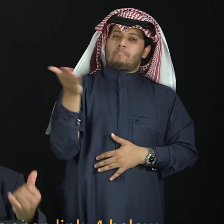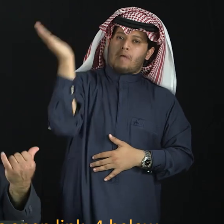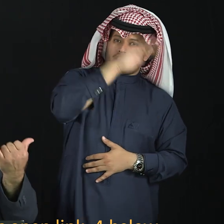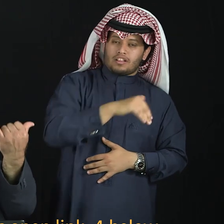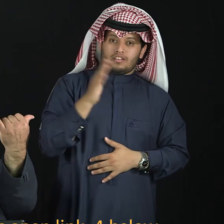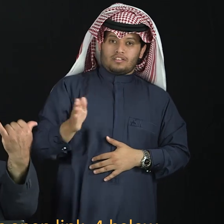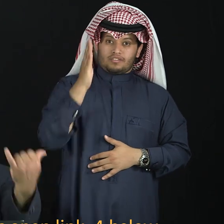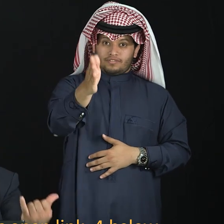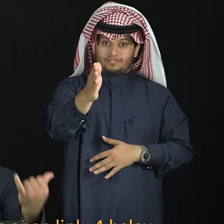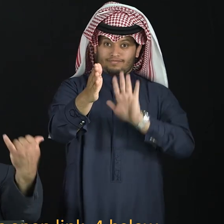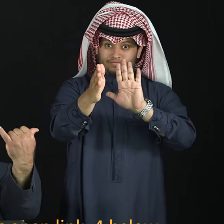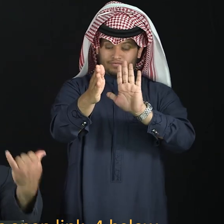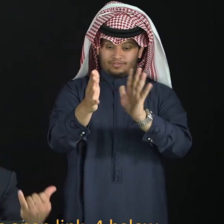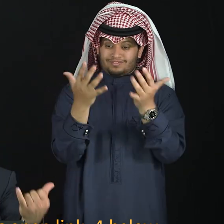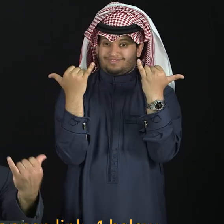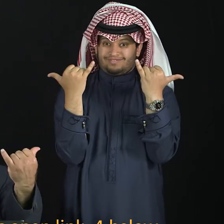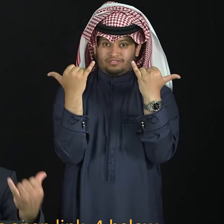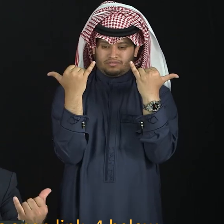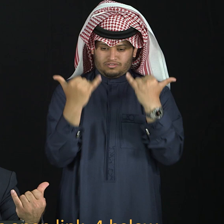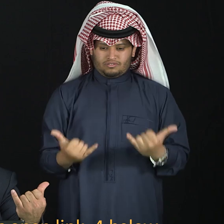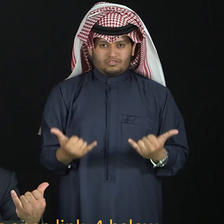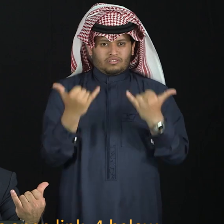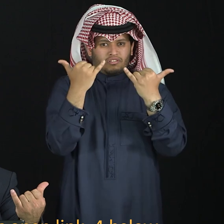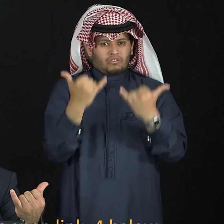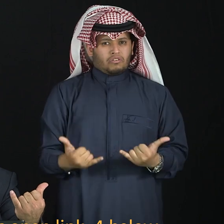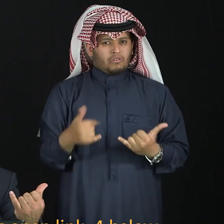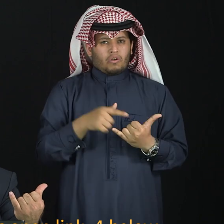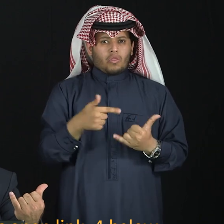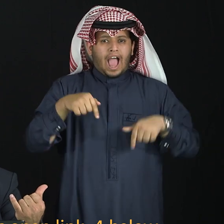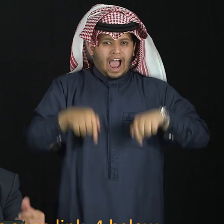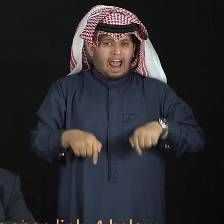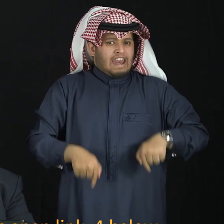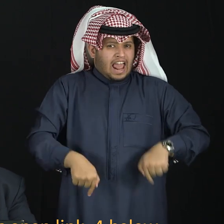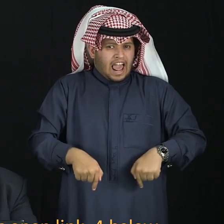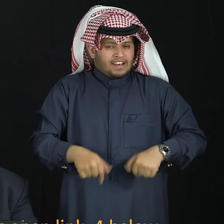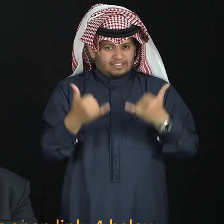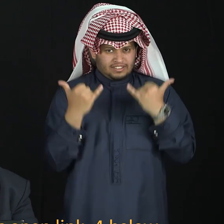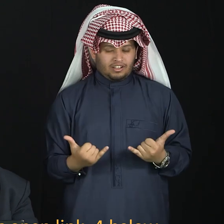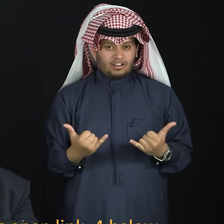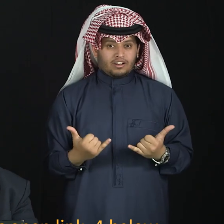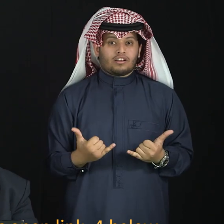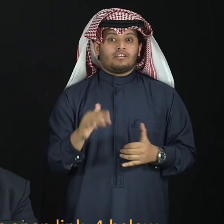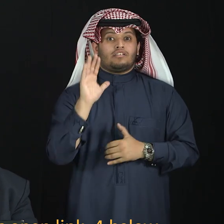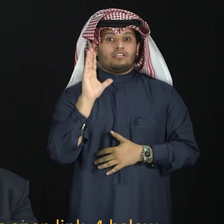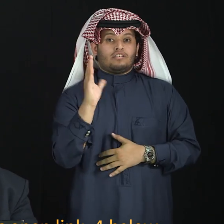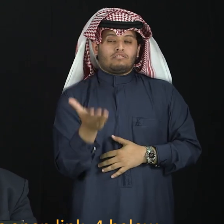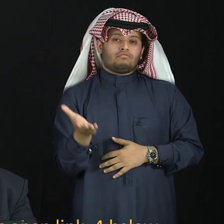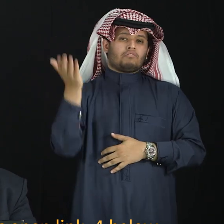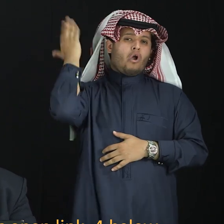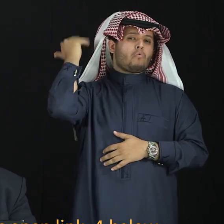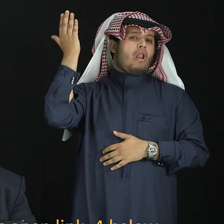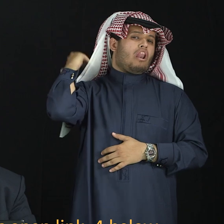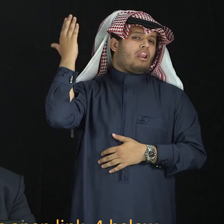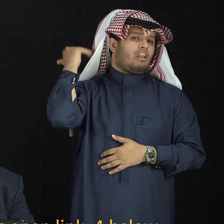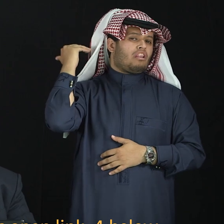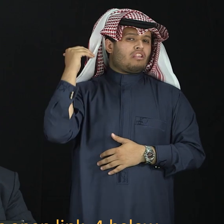This sign refers to present. And, this sign refers to the